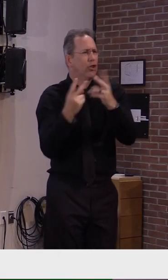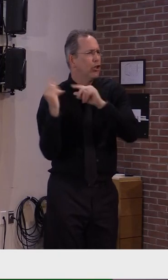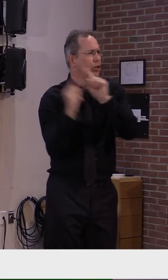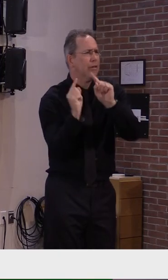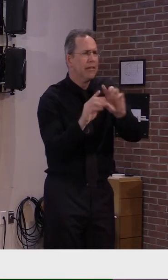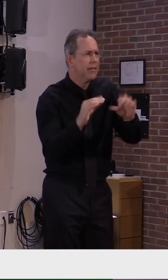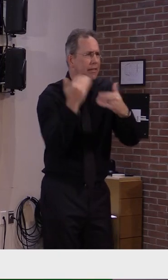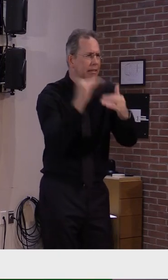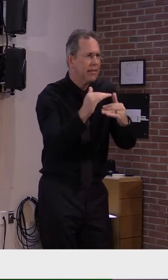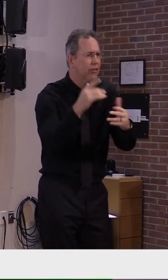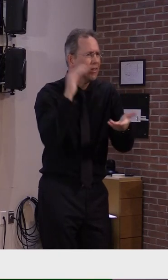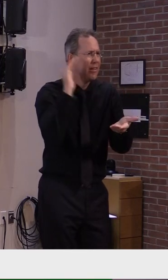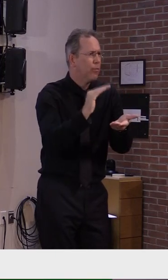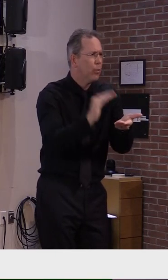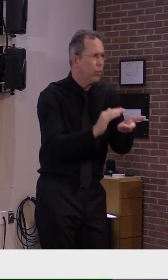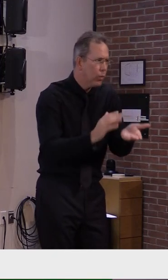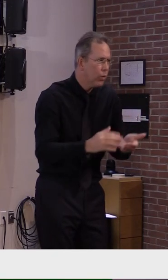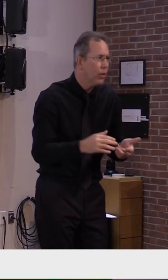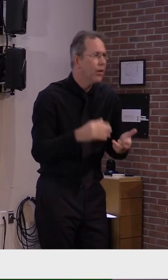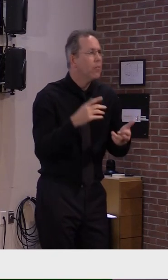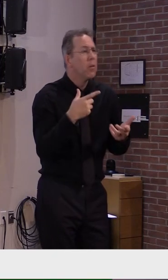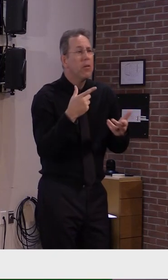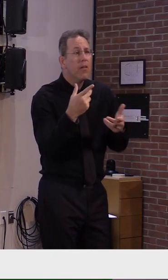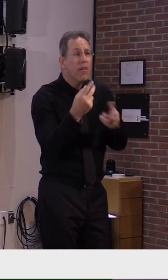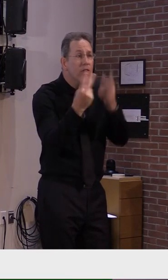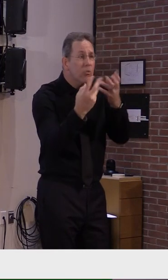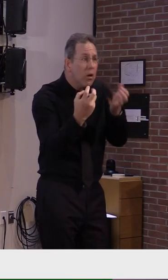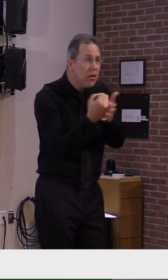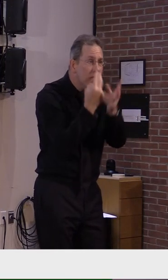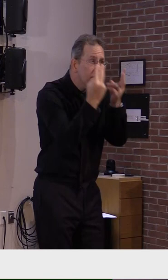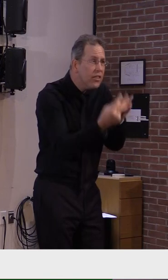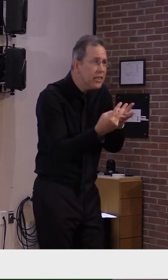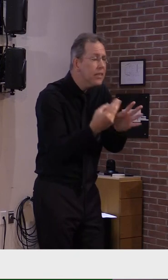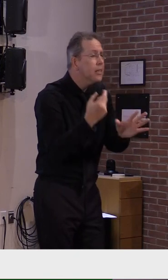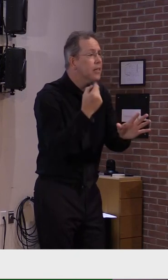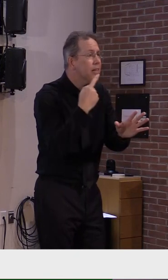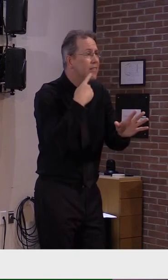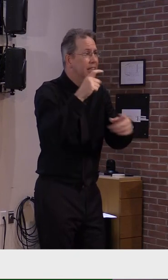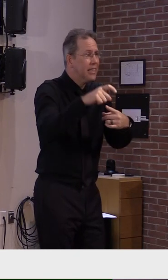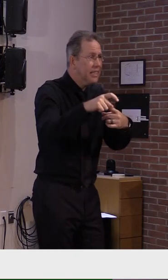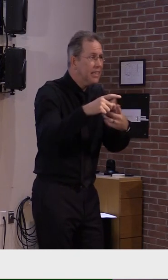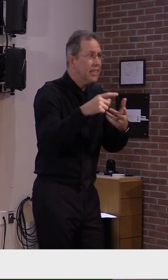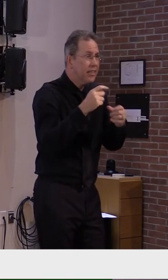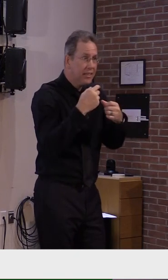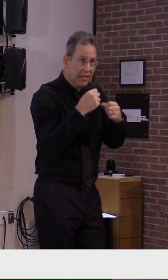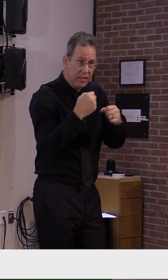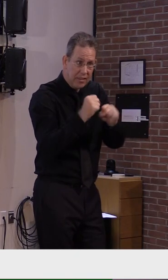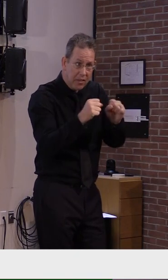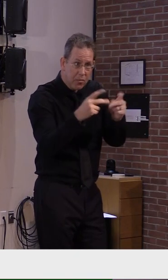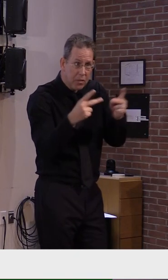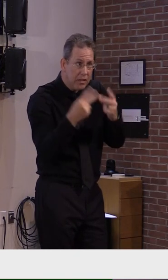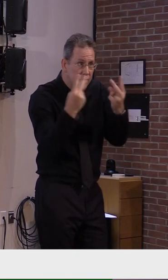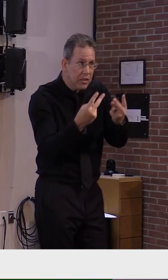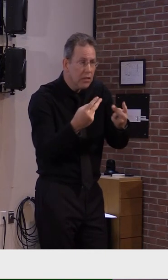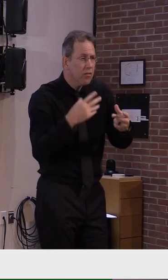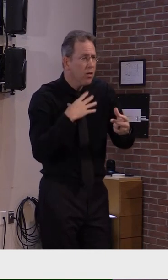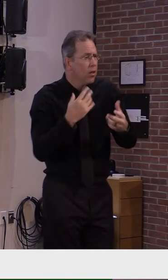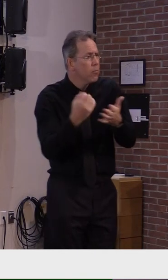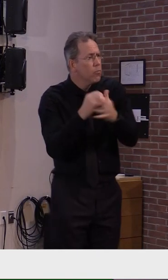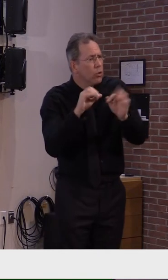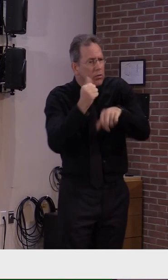visitation based on clinical and safety considerations to include in